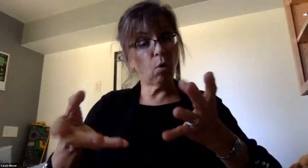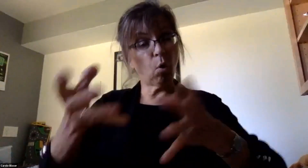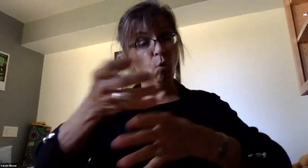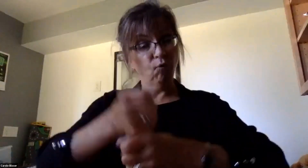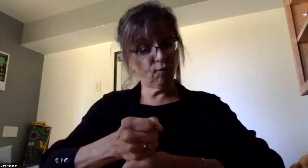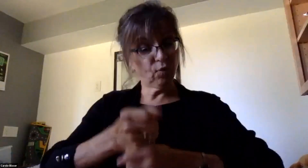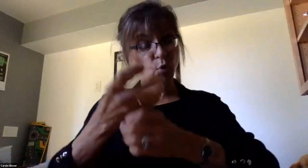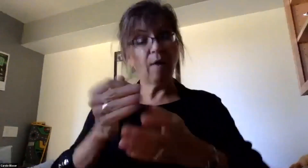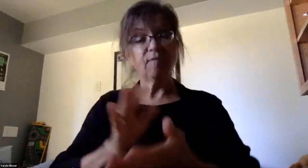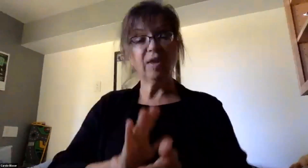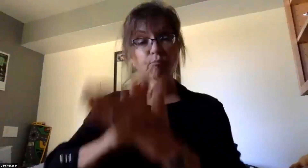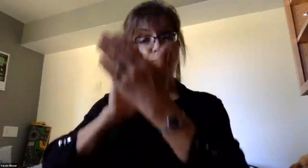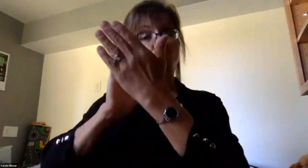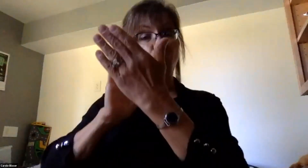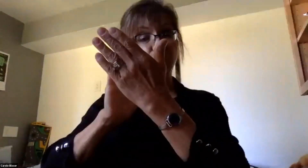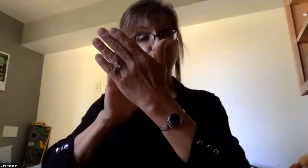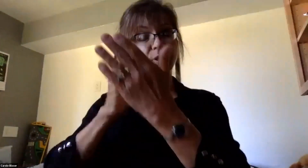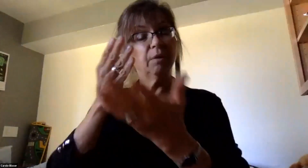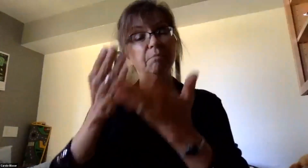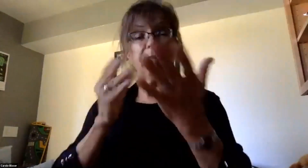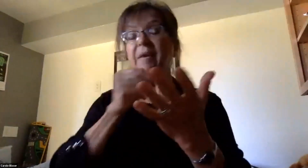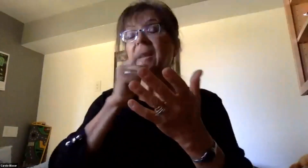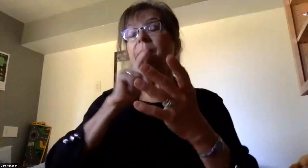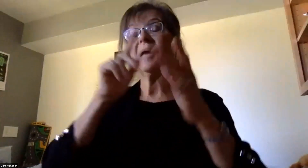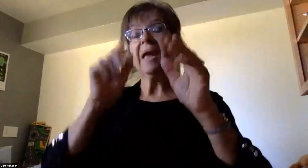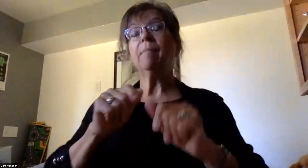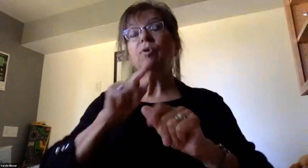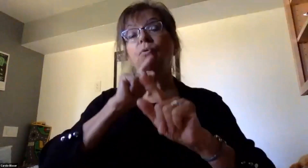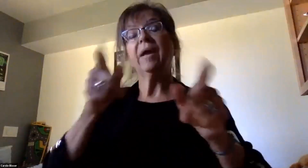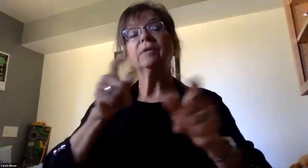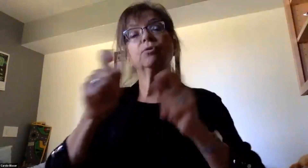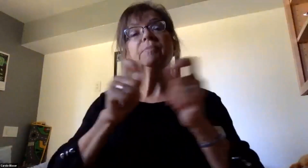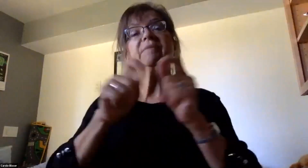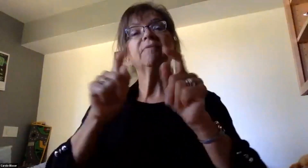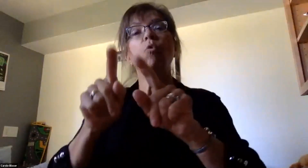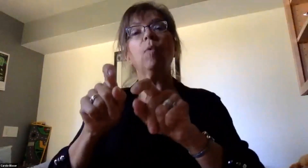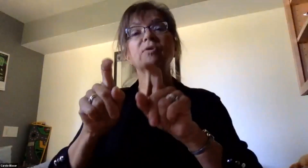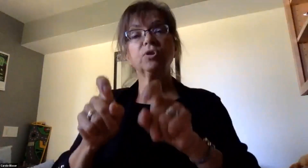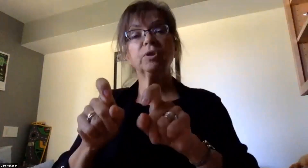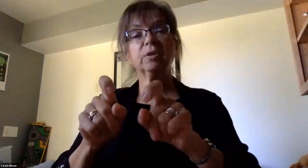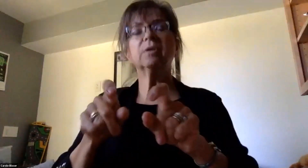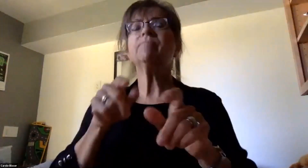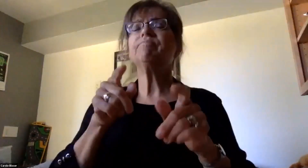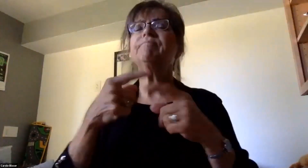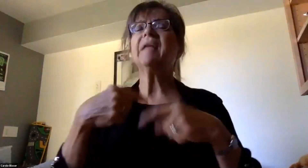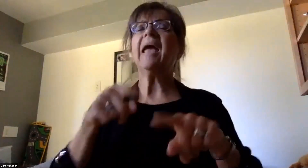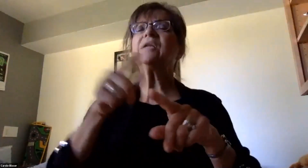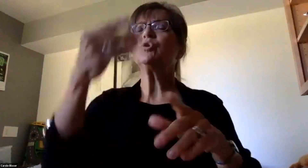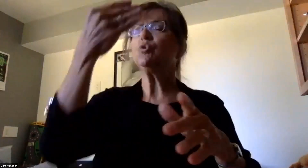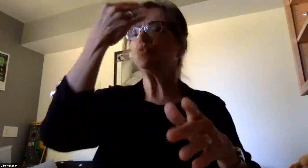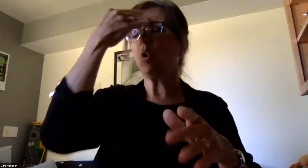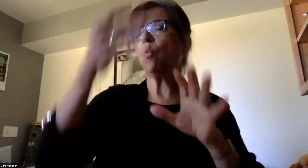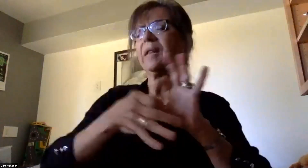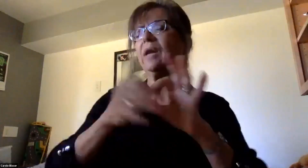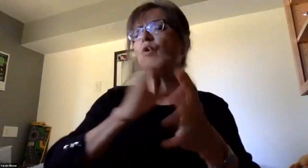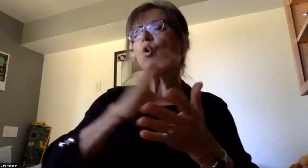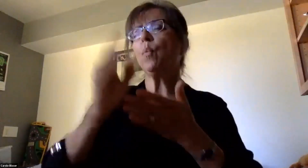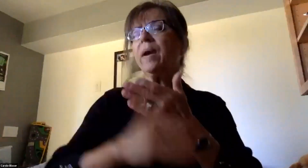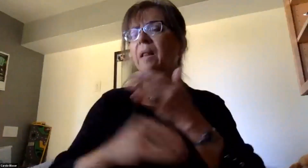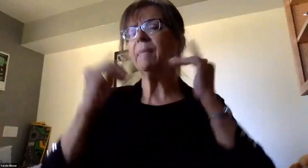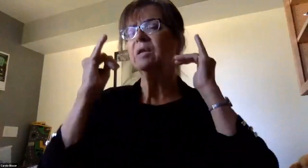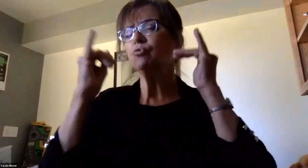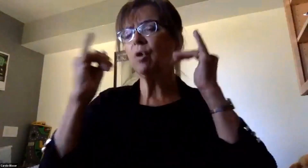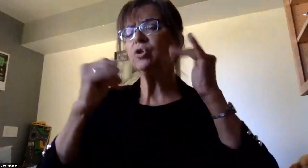and may not be able to answer specific questions at this time. So as you know, when it comes to curriculum, instruction and